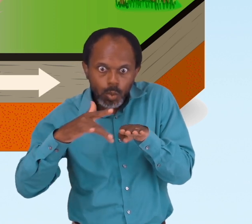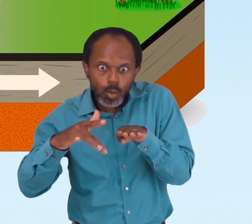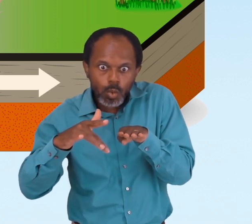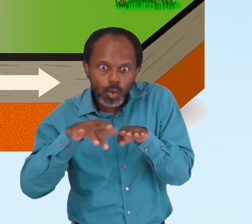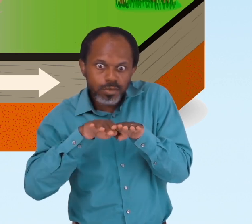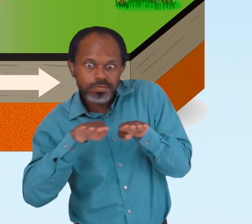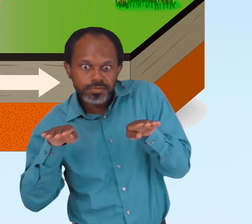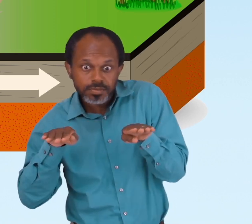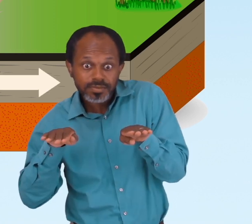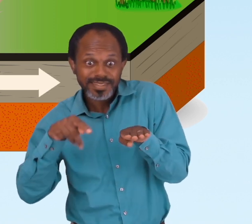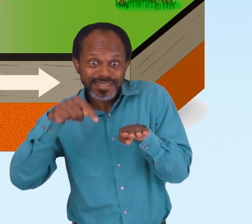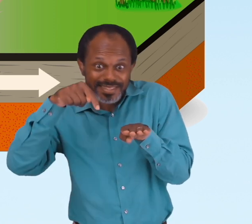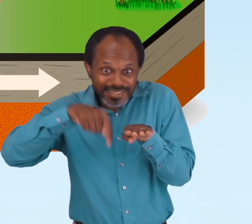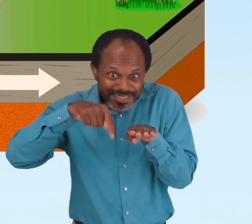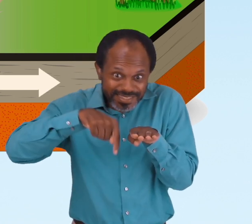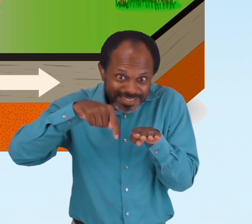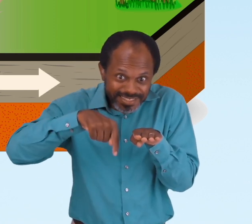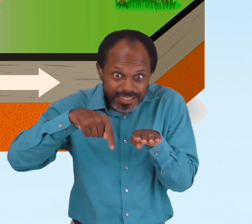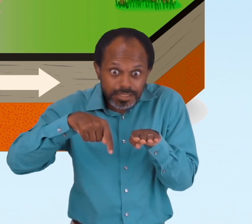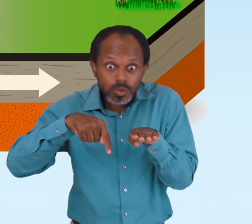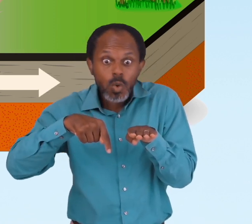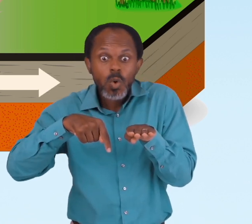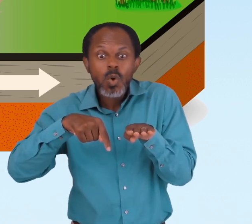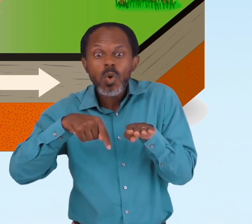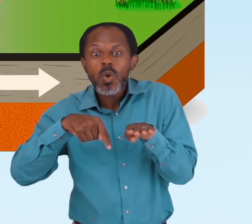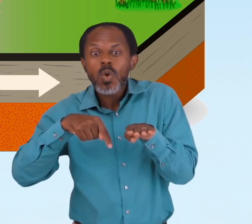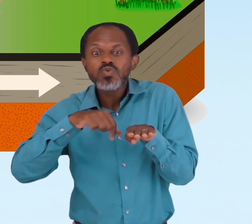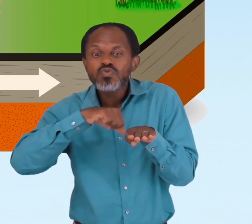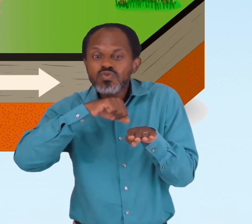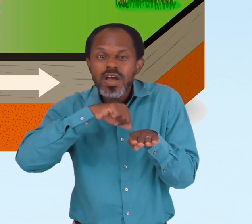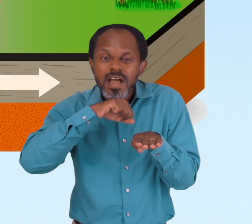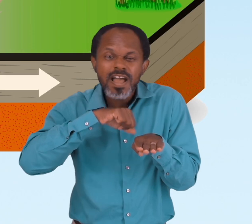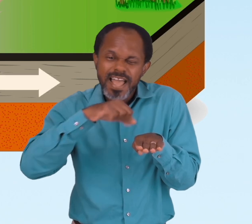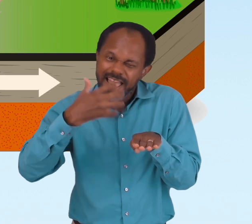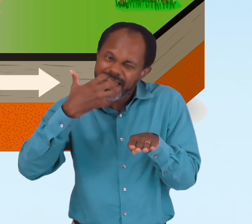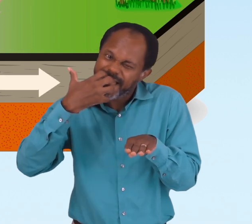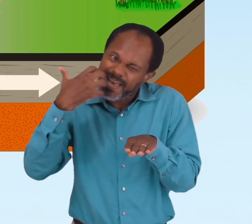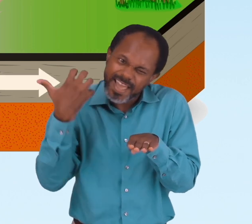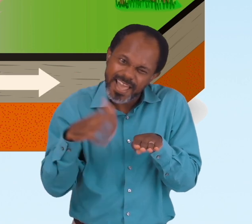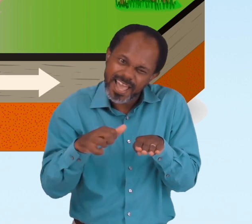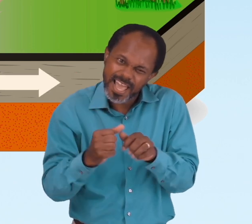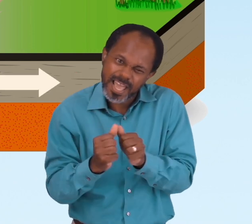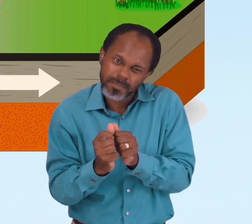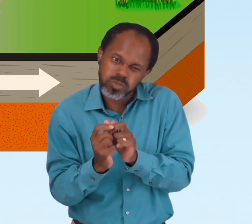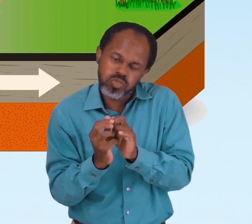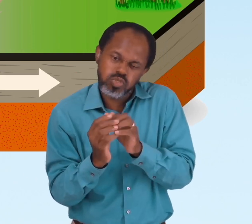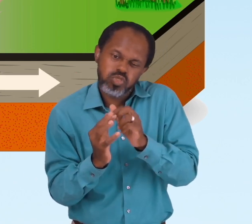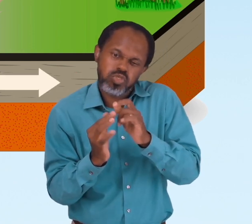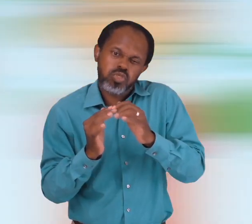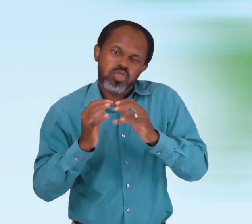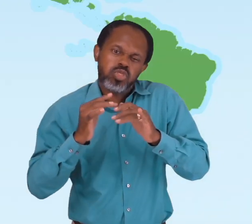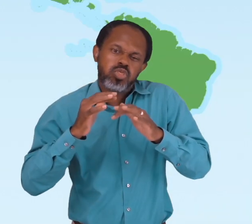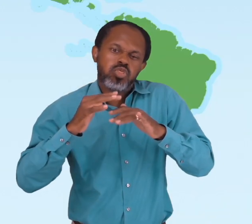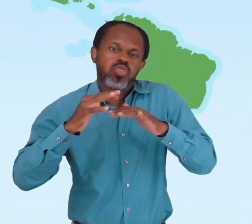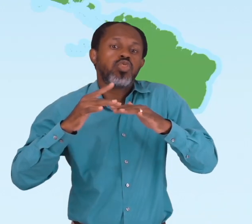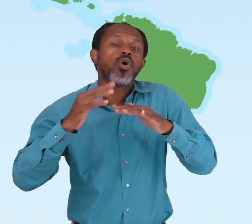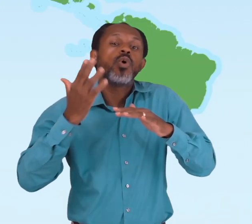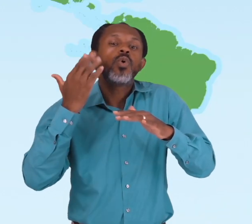melted rock between the plates rises and cools, forming new crust. Here's an interesting fact.